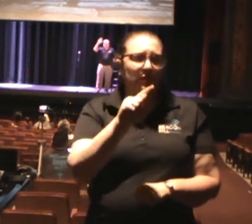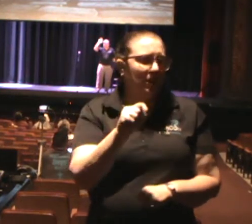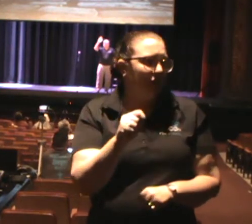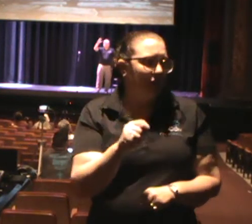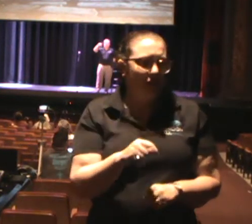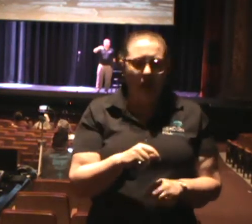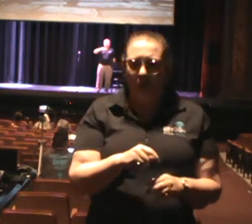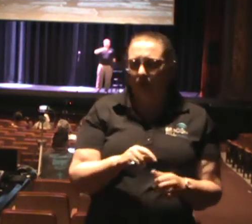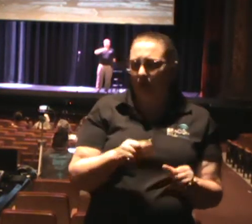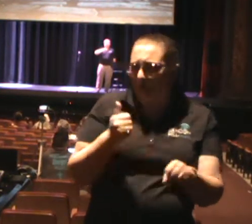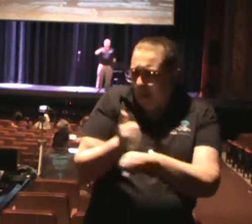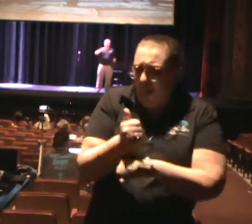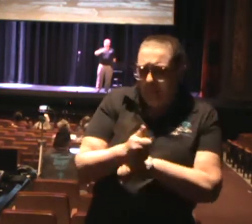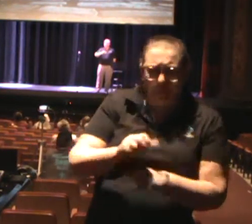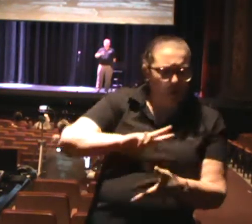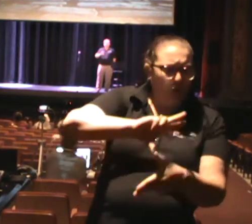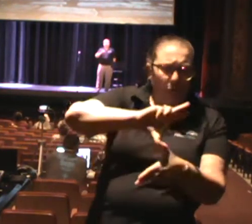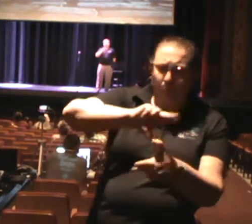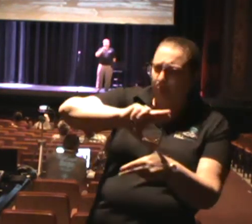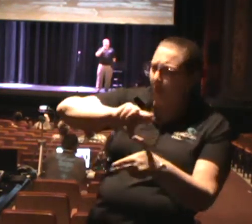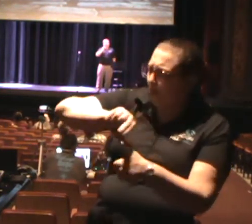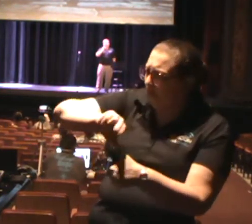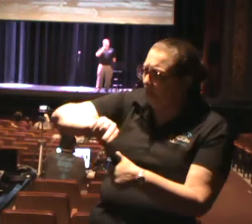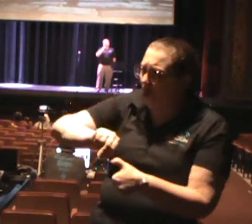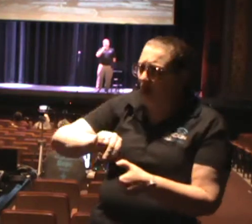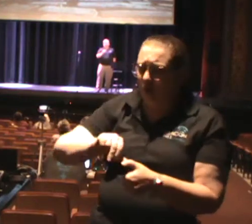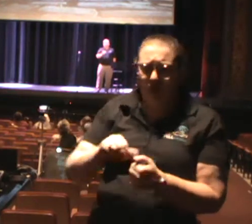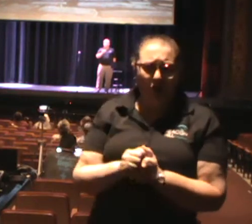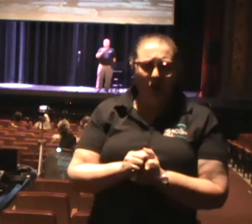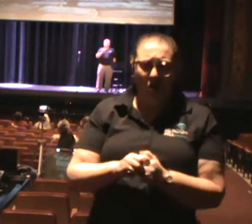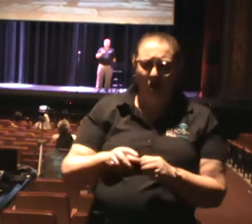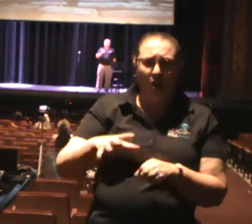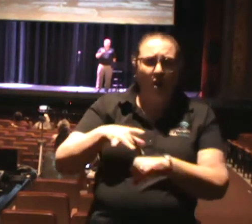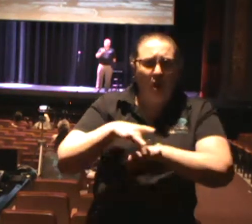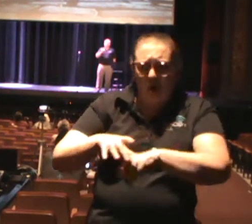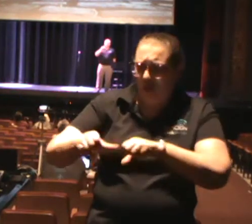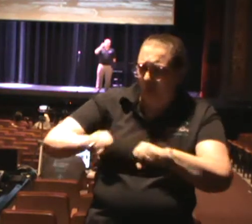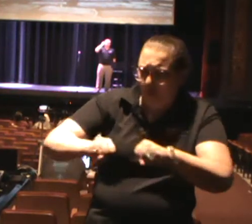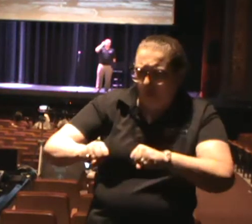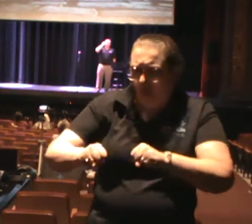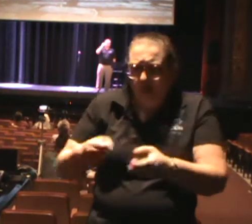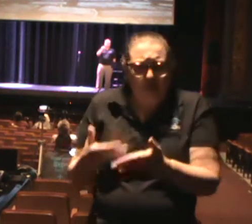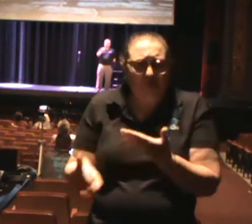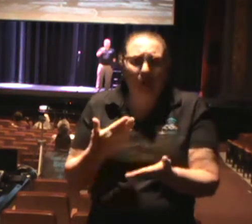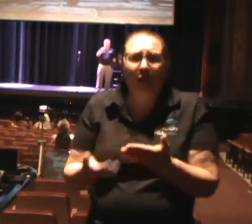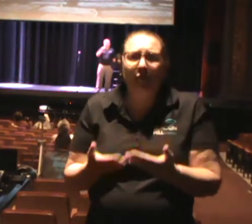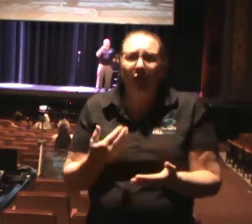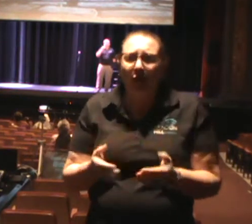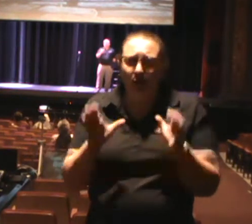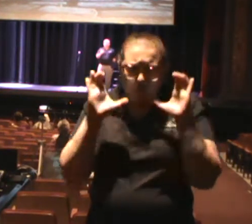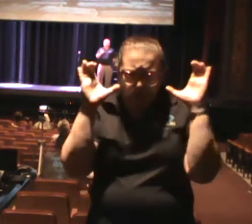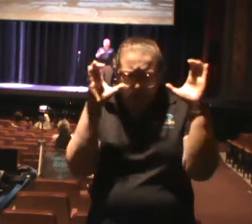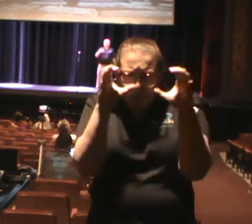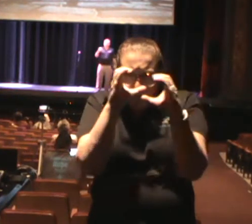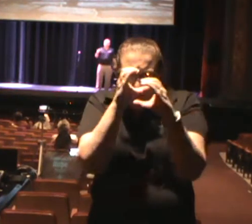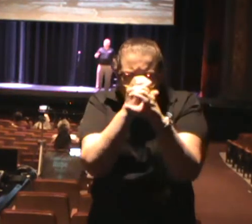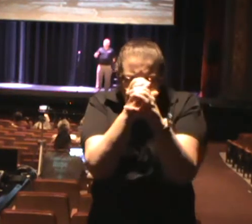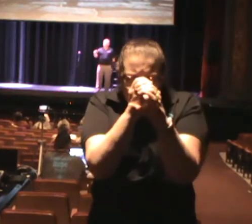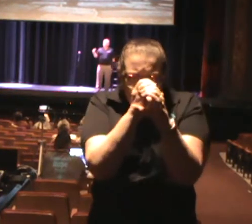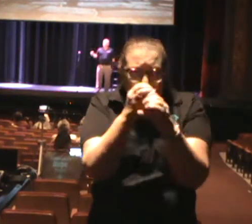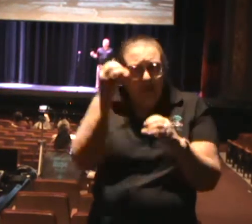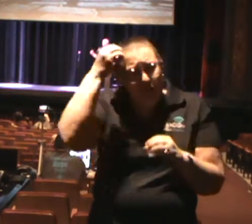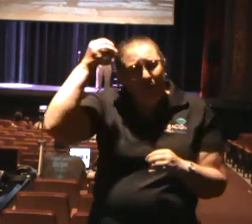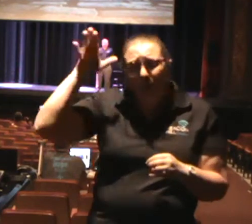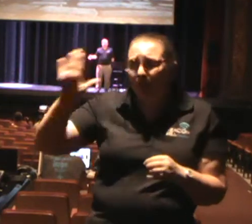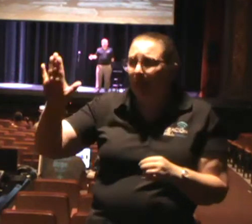whatever, hurricanes, tornadoes, earthquakes, you name it. But we literally sit there, and we can be so tunnel-visioned that we forget that